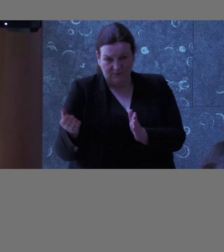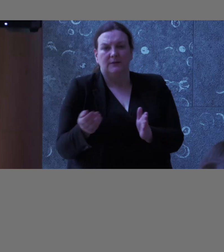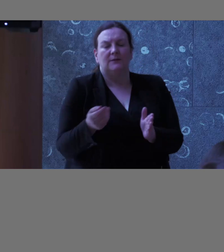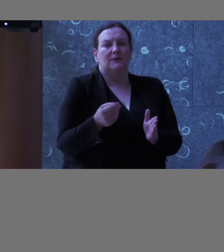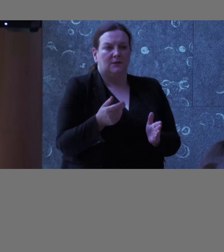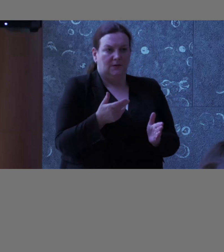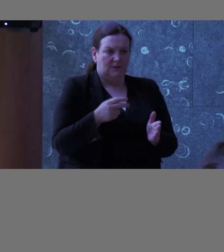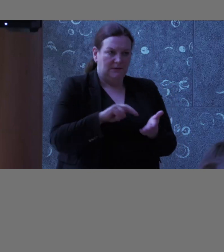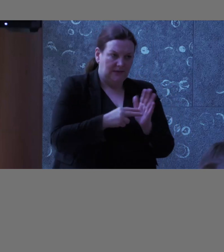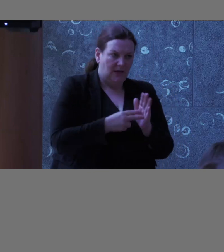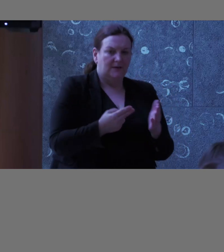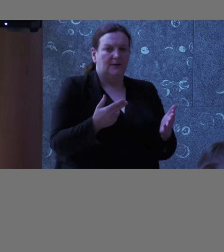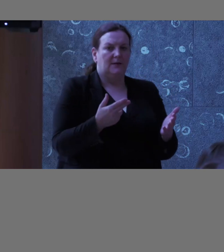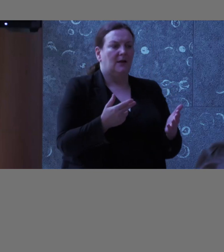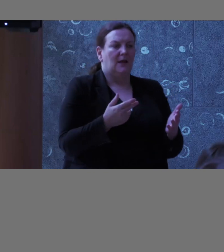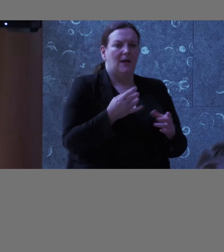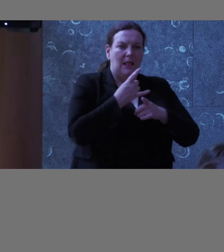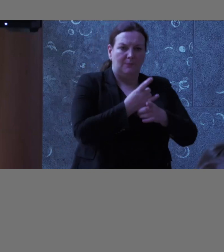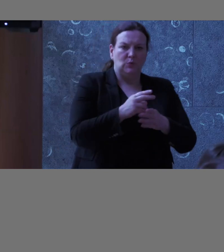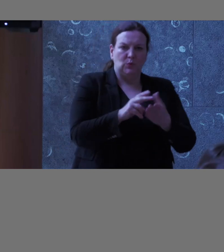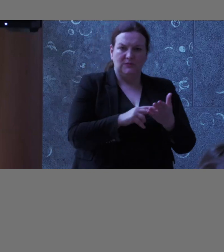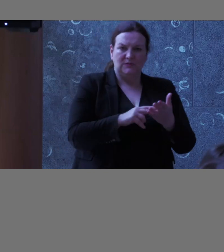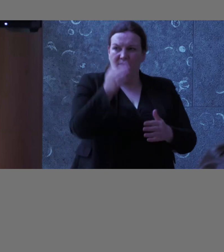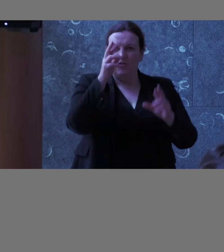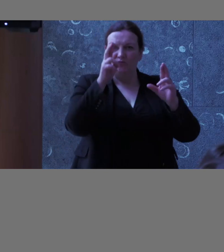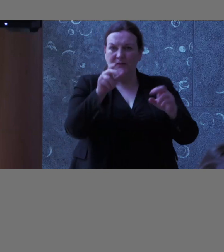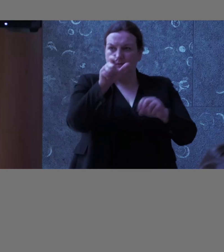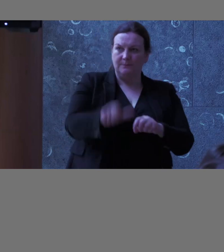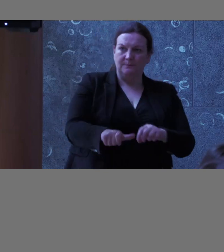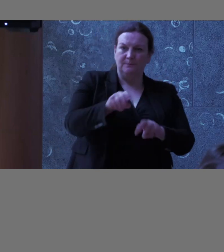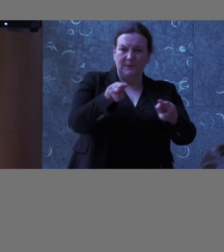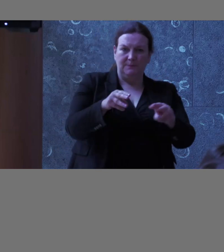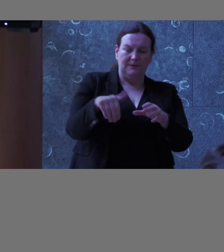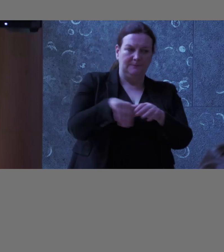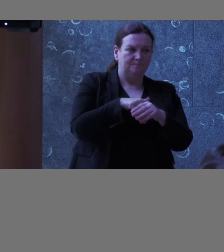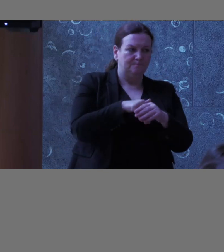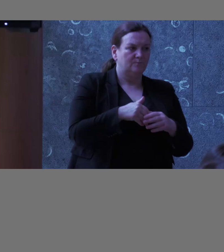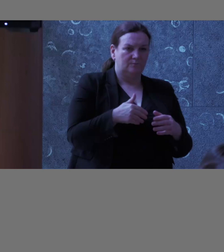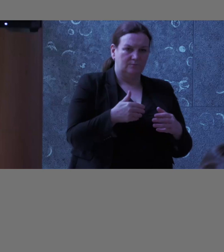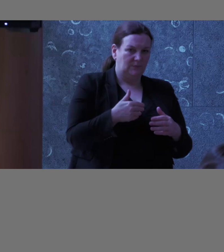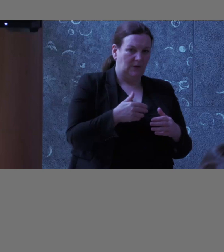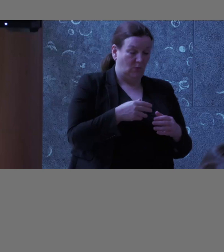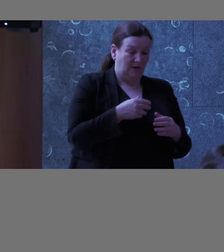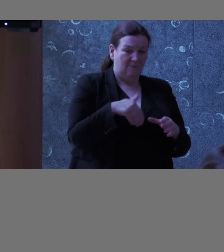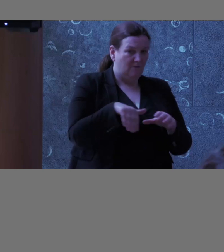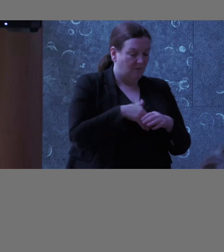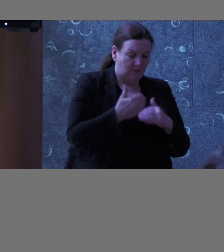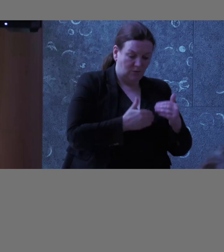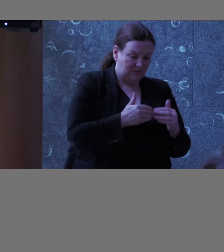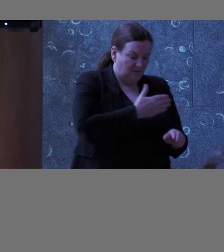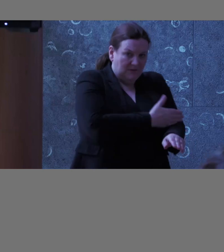we are helping teams to find the right designers, so we're very engaged in the process end-to-end, and